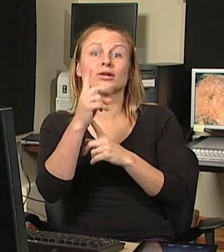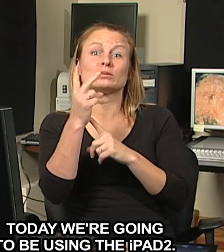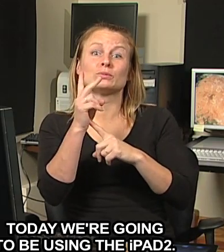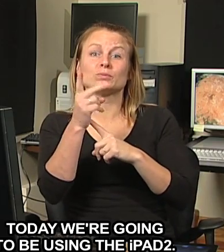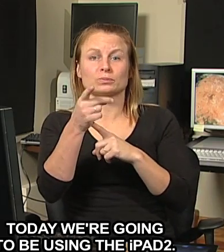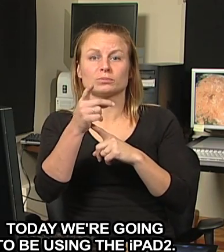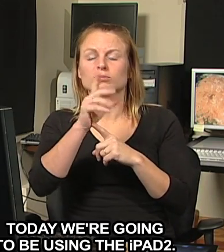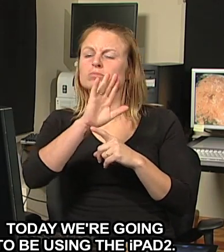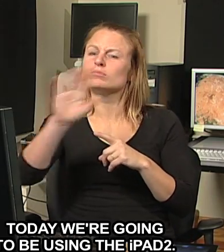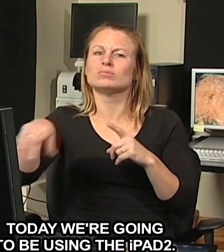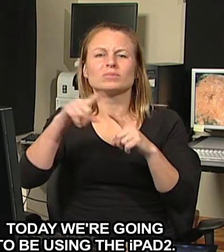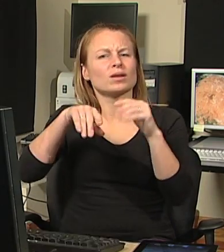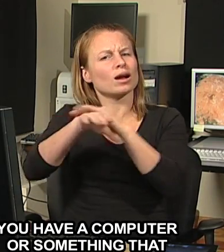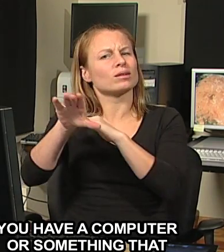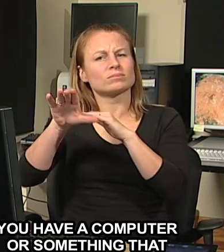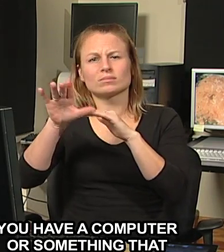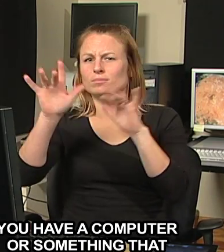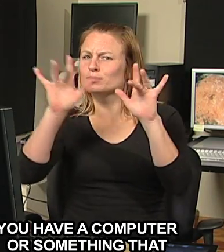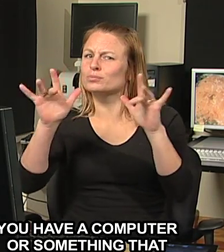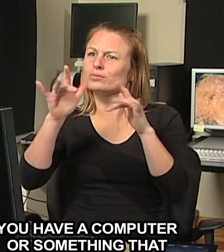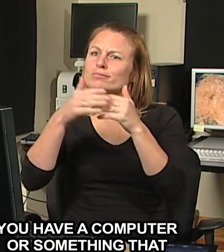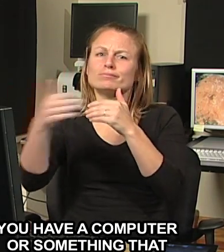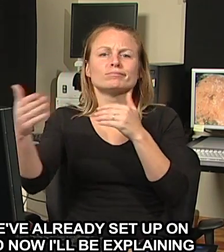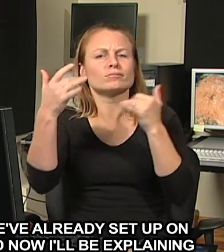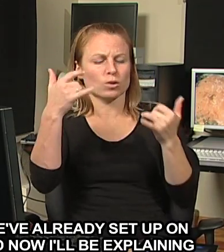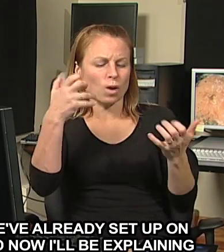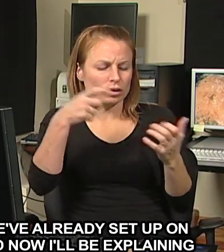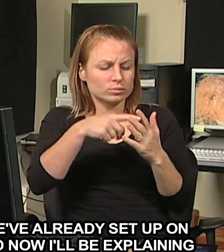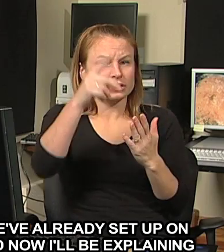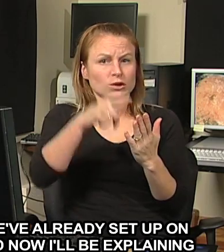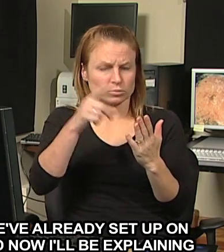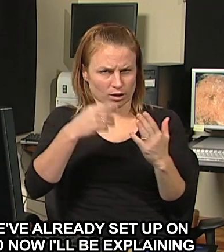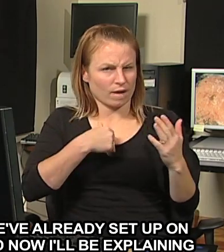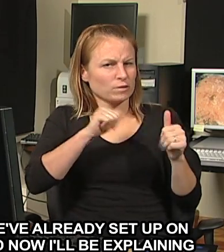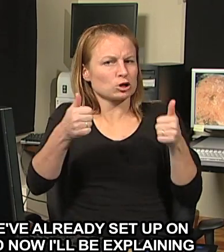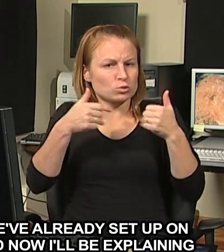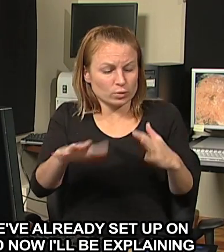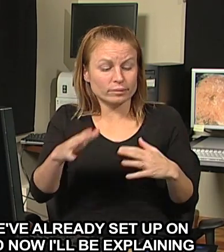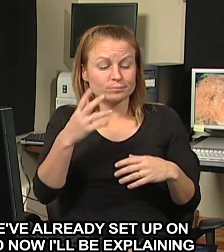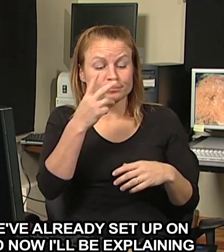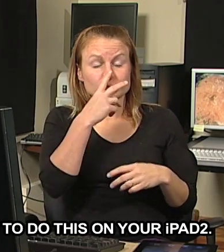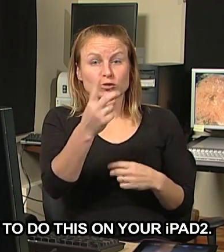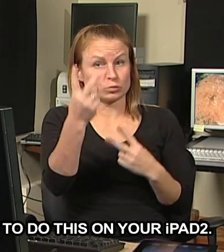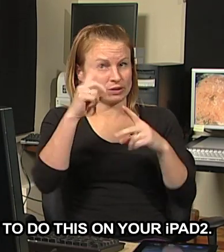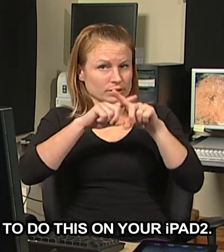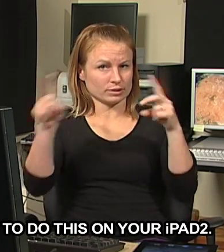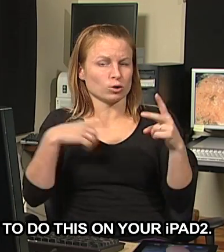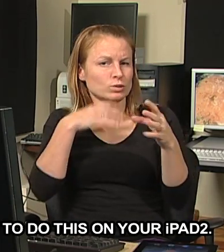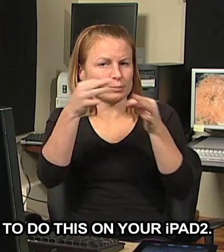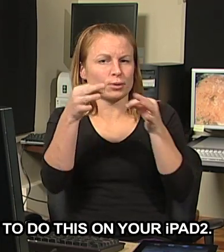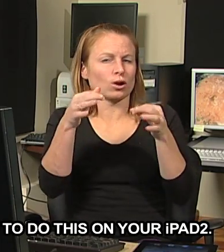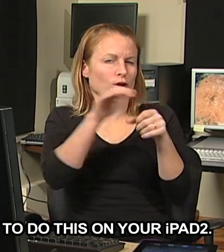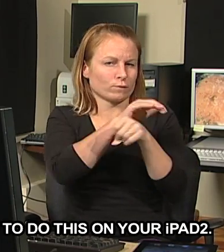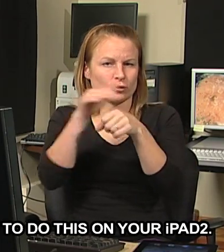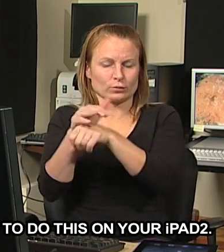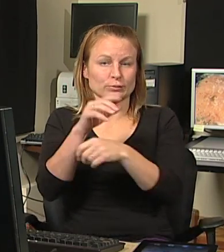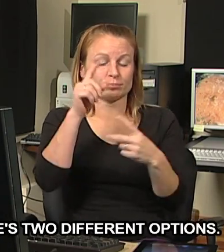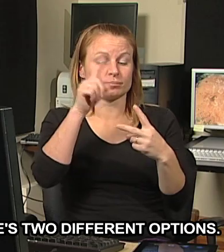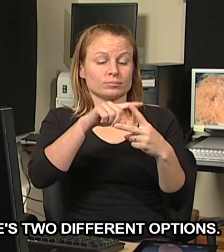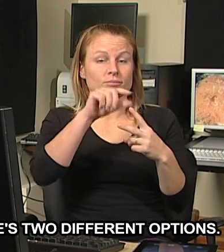Today we're going to be using the iPad 2. The computer is something that we've already set this up on so now I'm going to be explaining how you do this on your iPad 2. There's two different